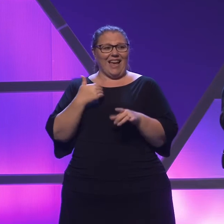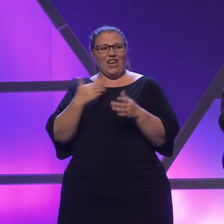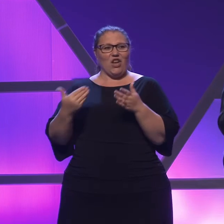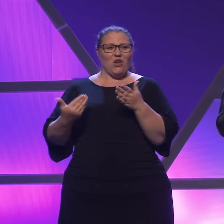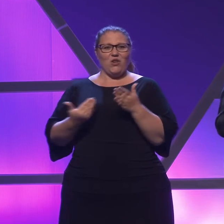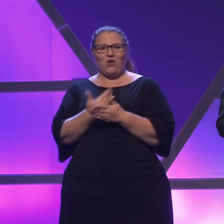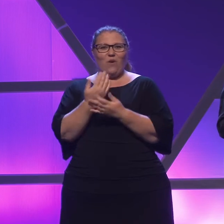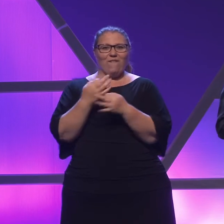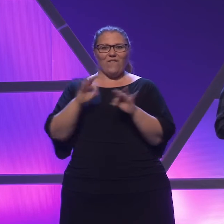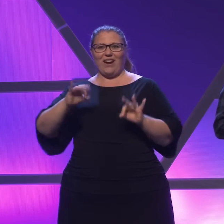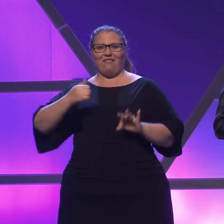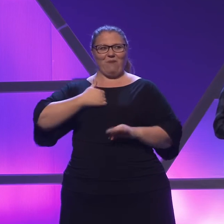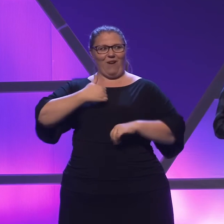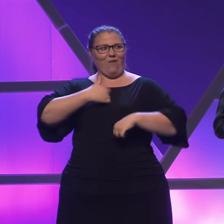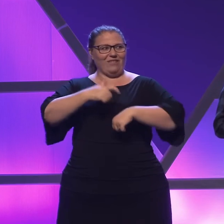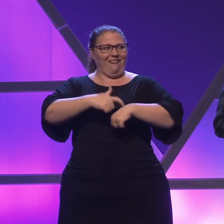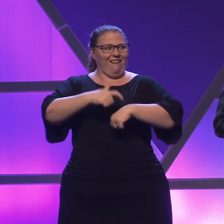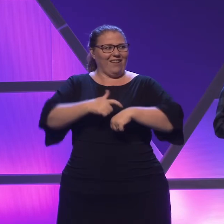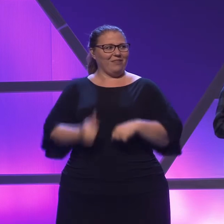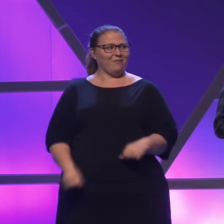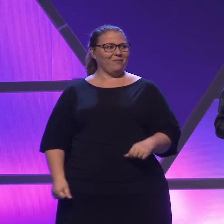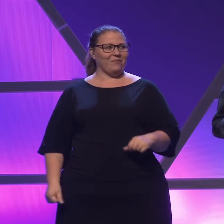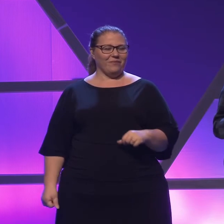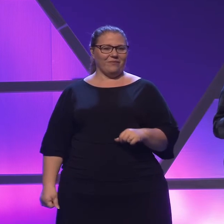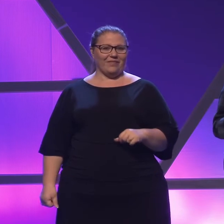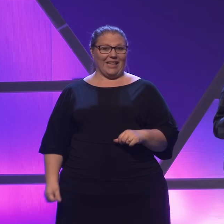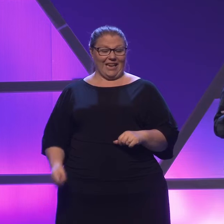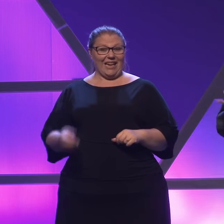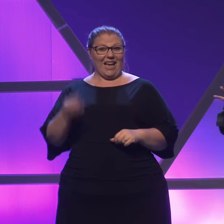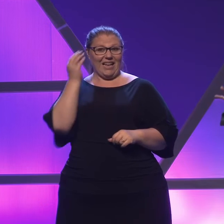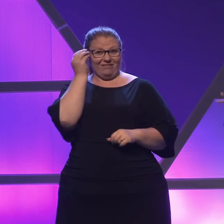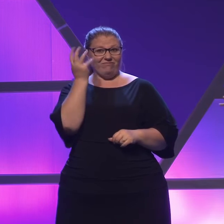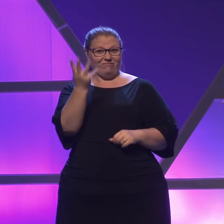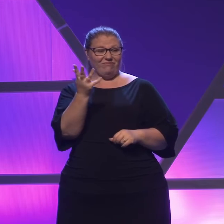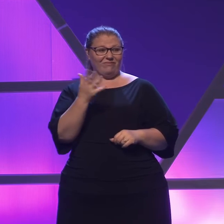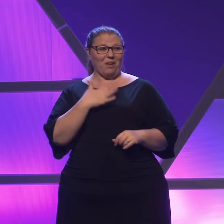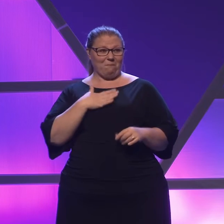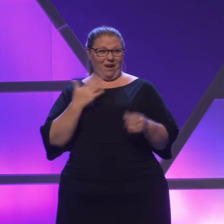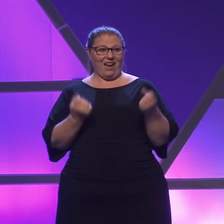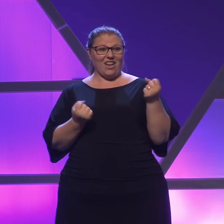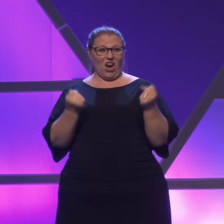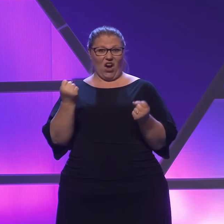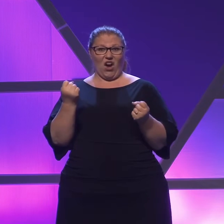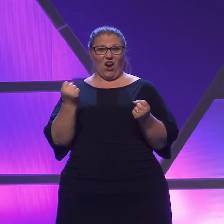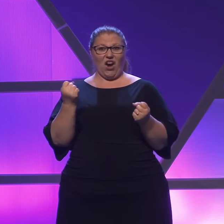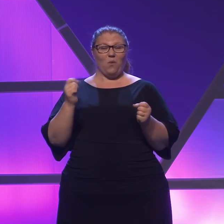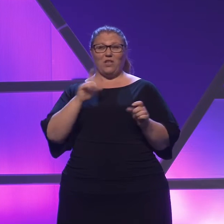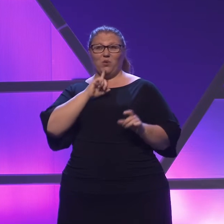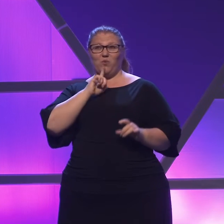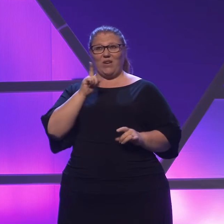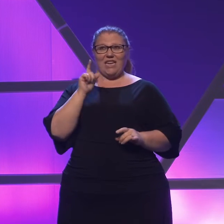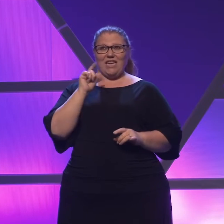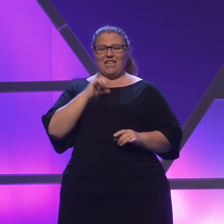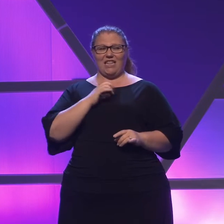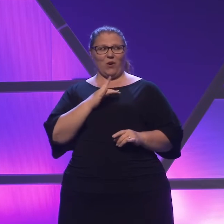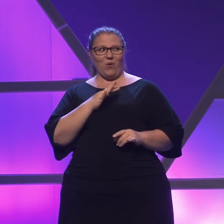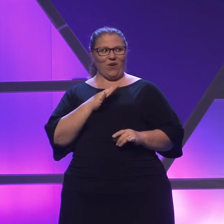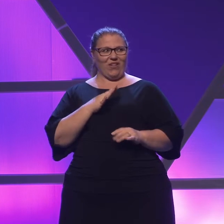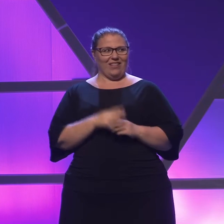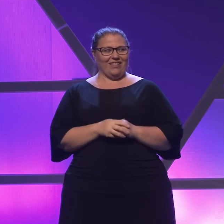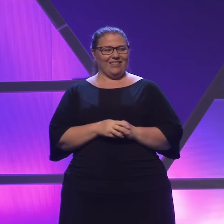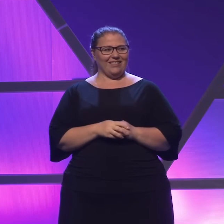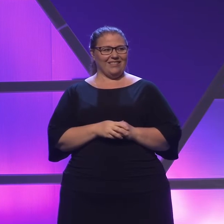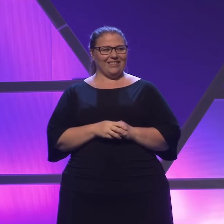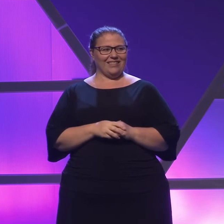freedom of my own time. And let me tell you, I, my car was so cool. So